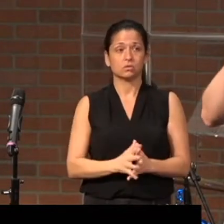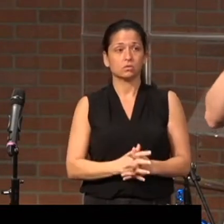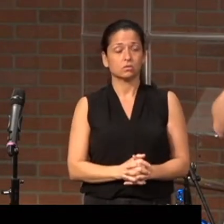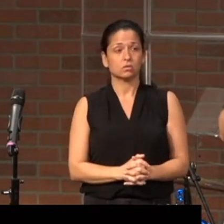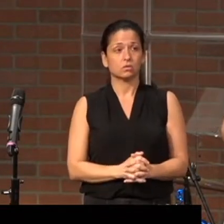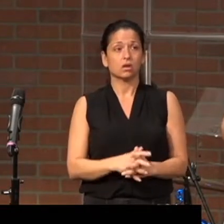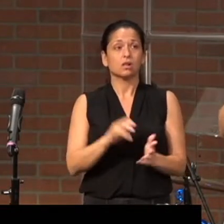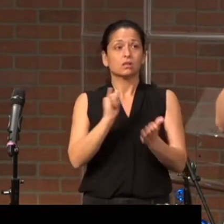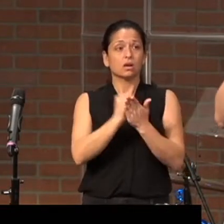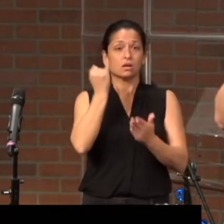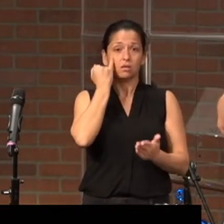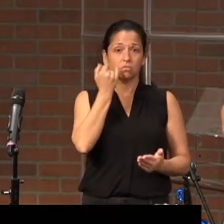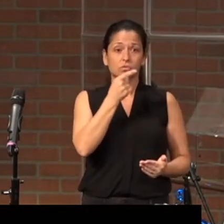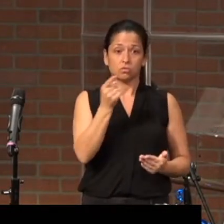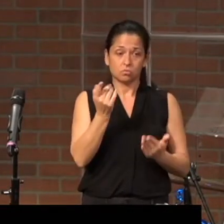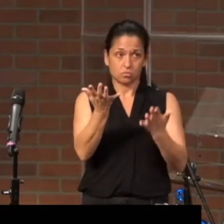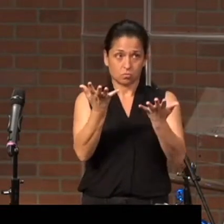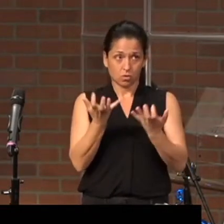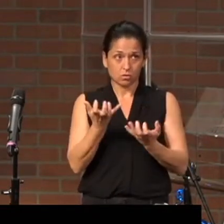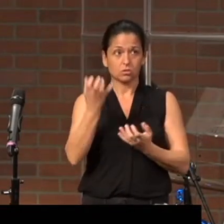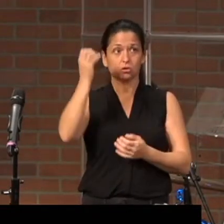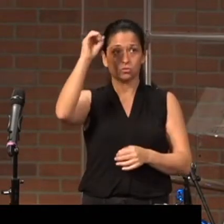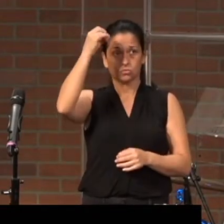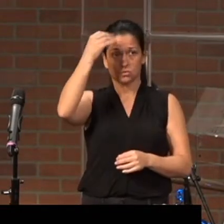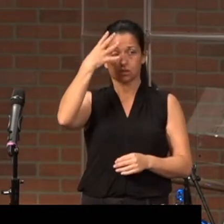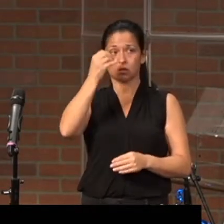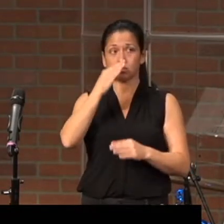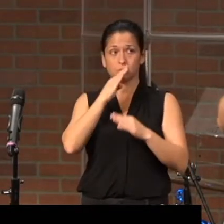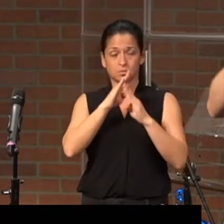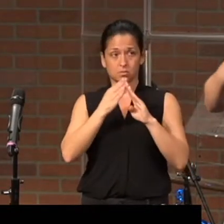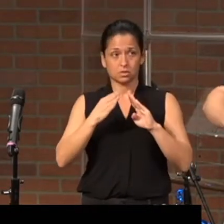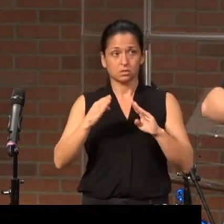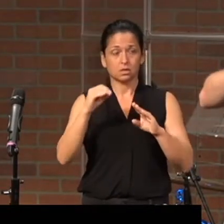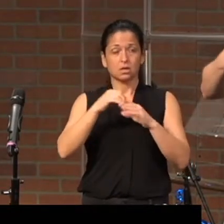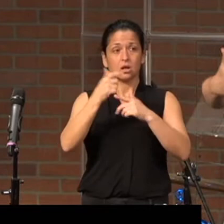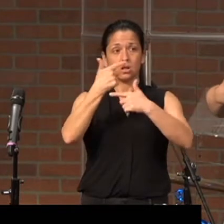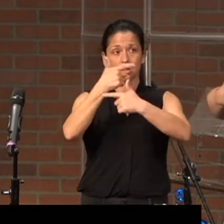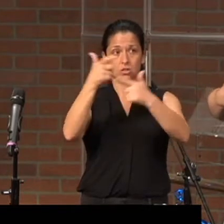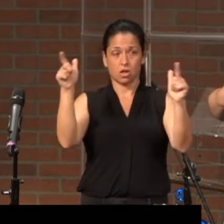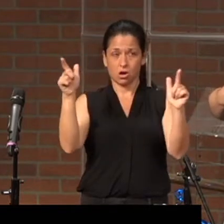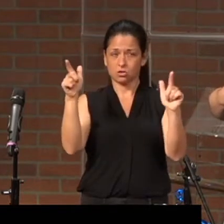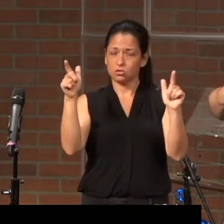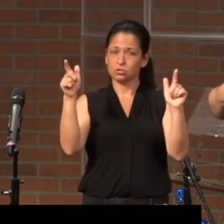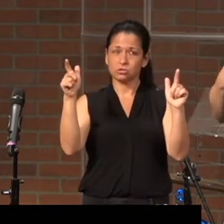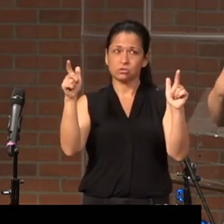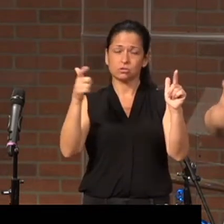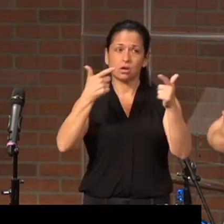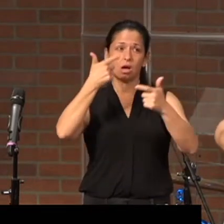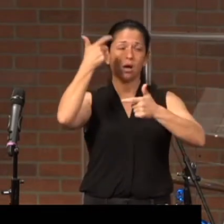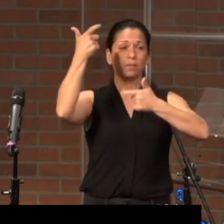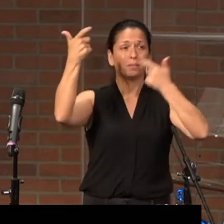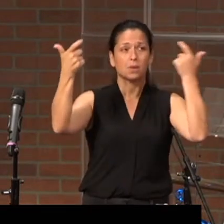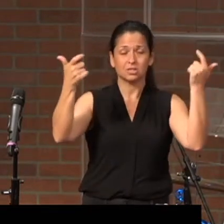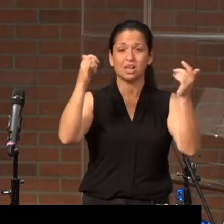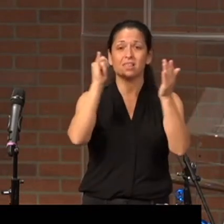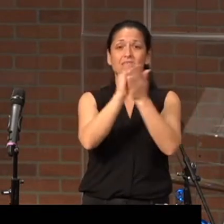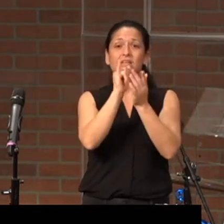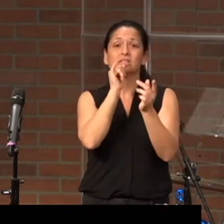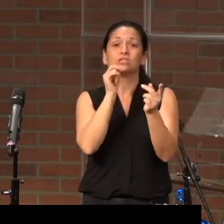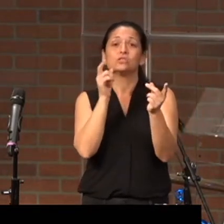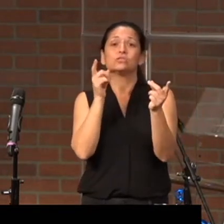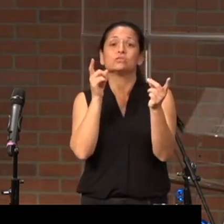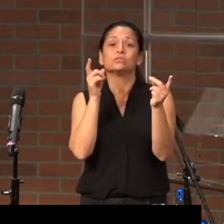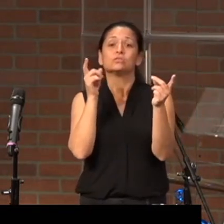That if you want grace peace and peace in a large measure that that is directly